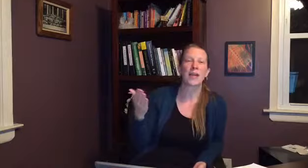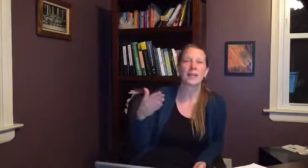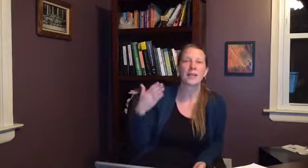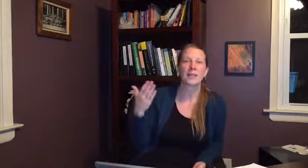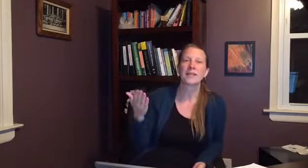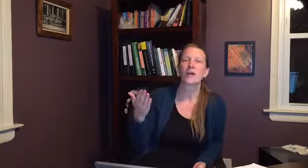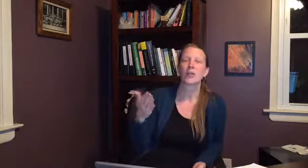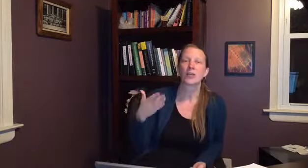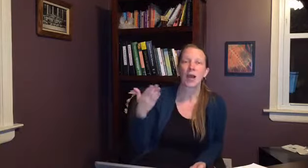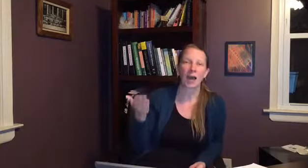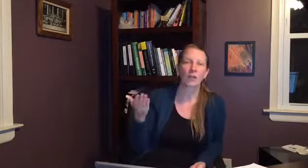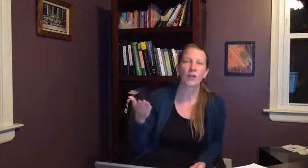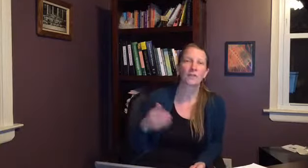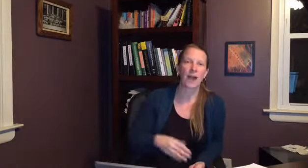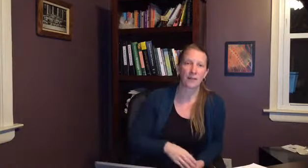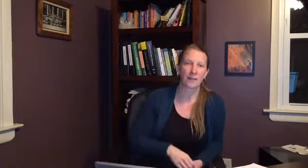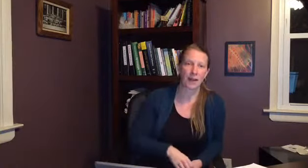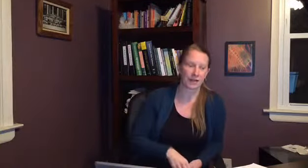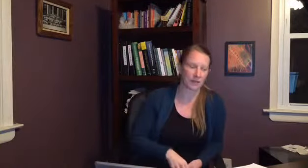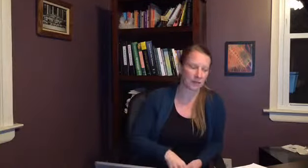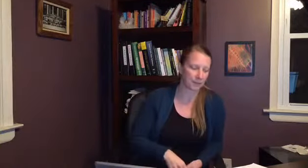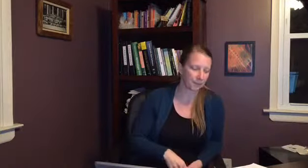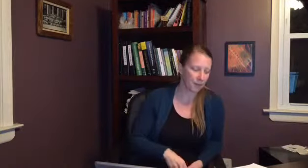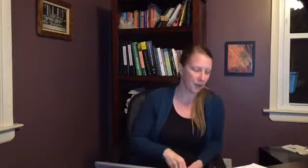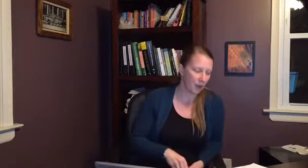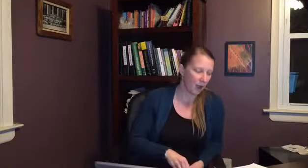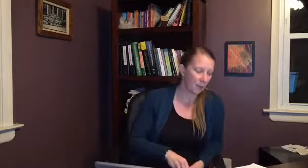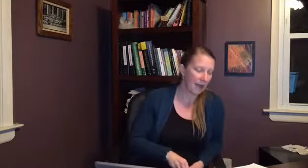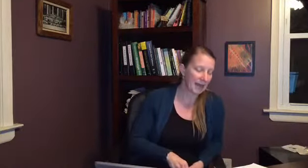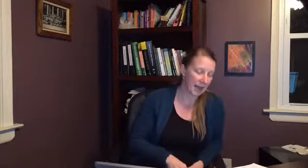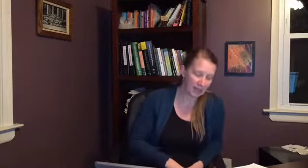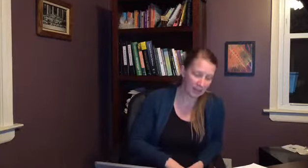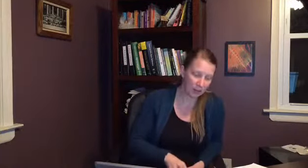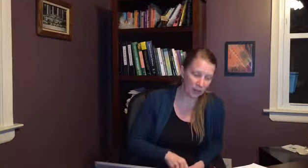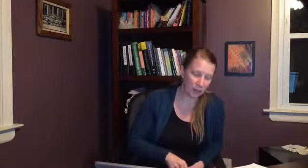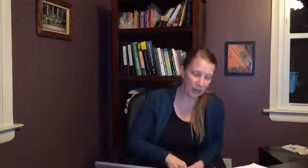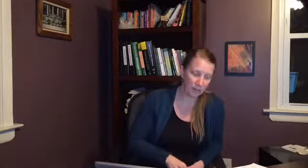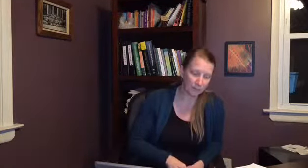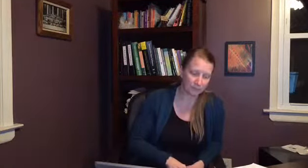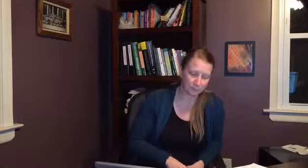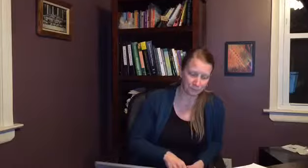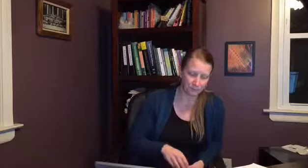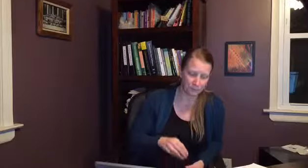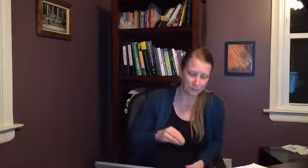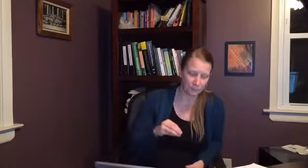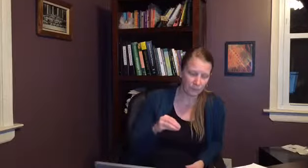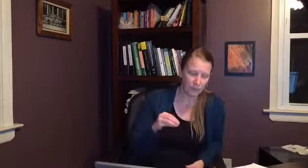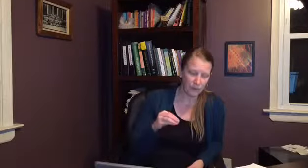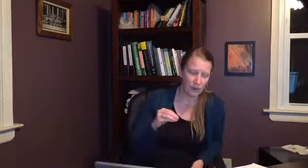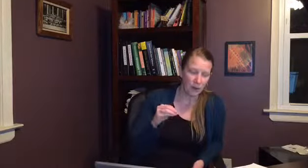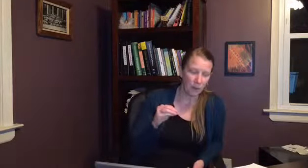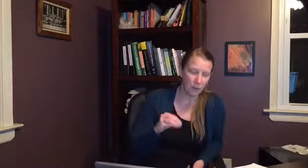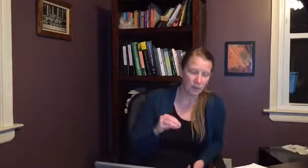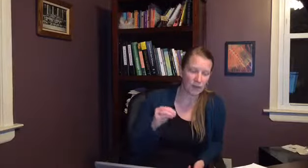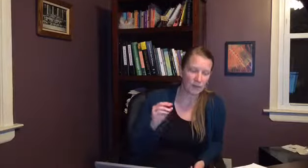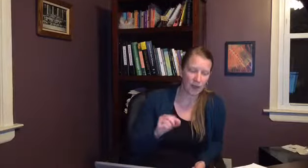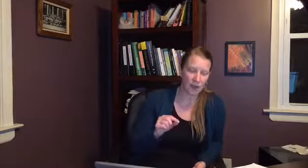to tell you how long you've had the virus um i can tell you that most of the time